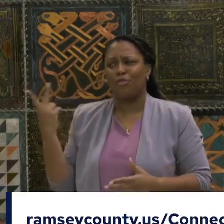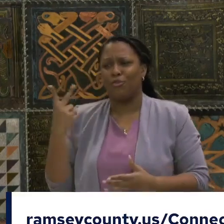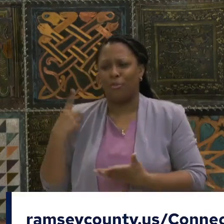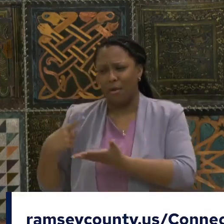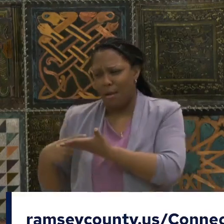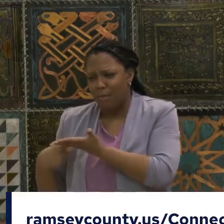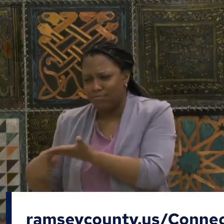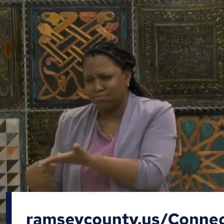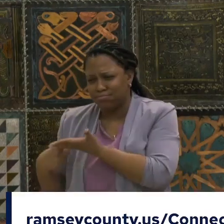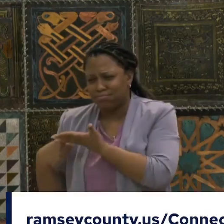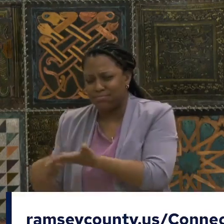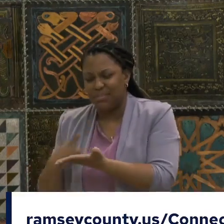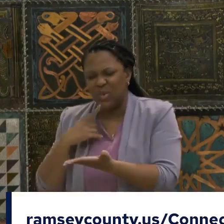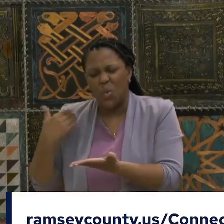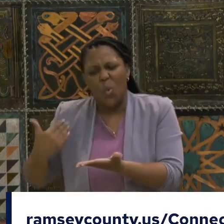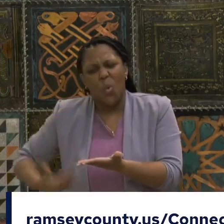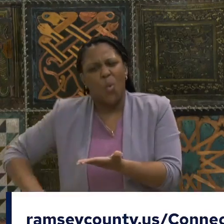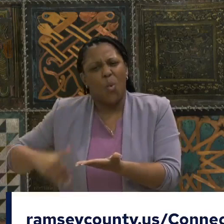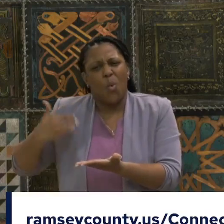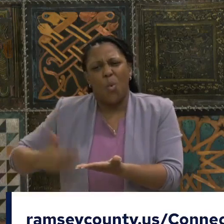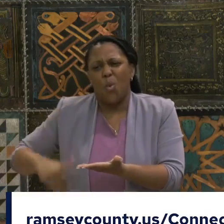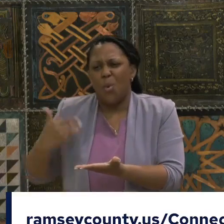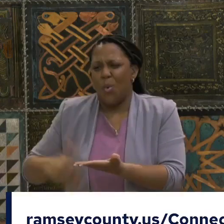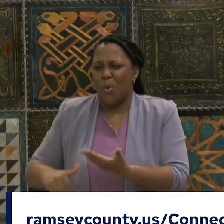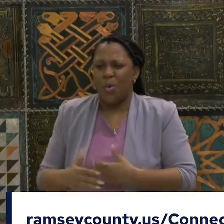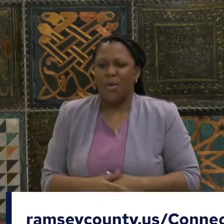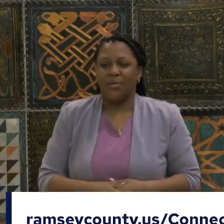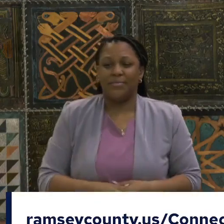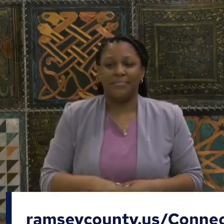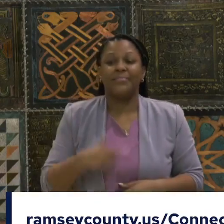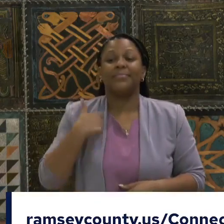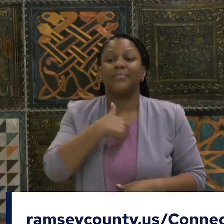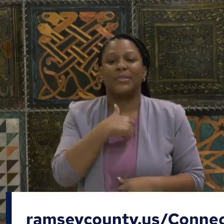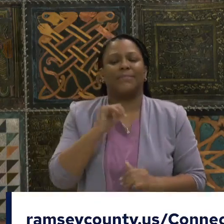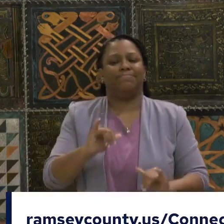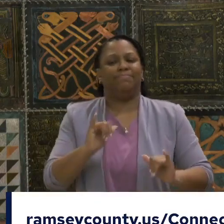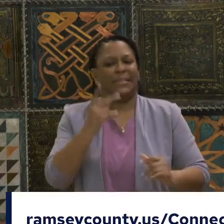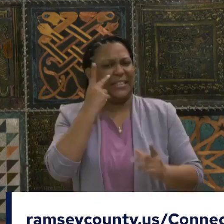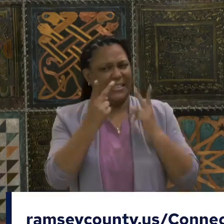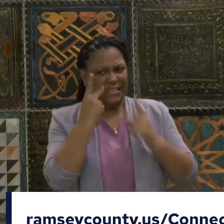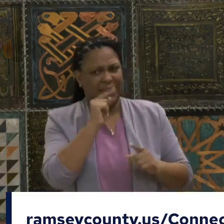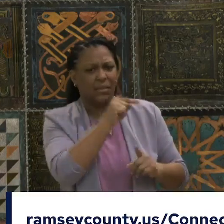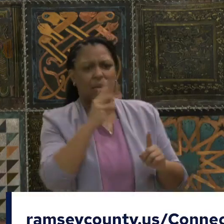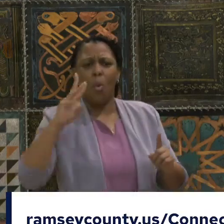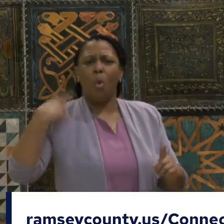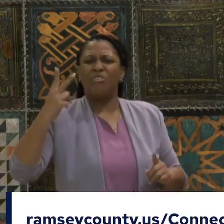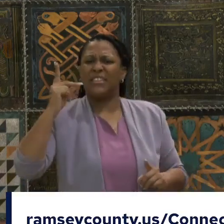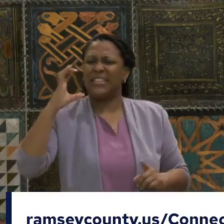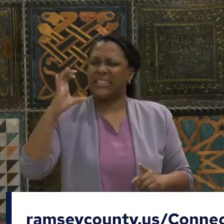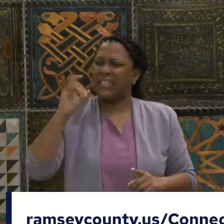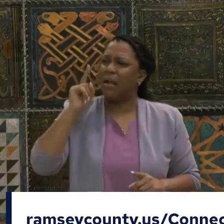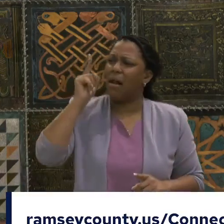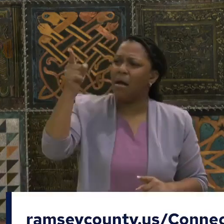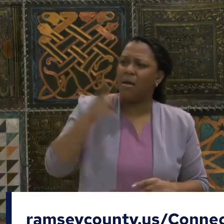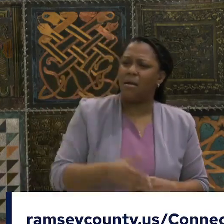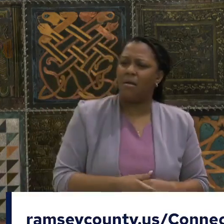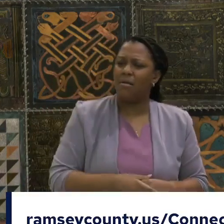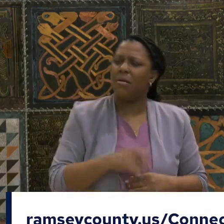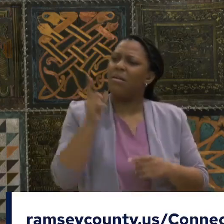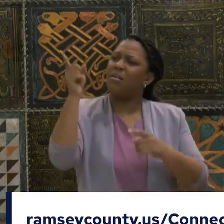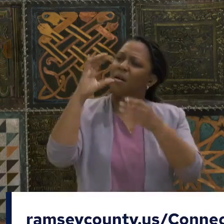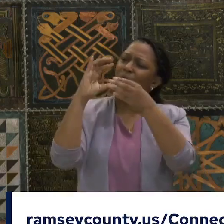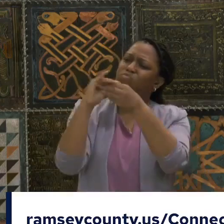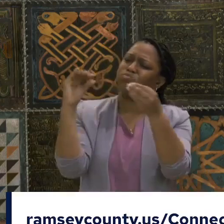And we hear people discuss the digital divide in Washington, D.C. And we hear people discuss the digital divide